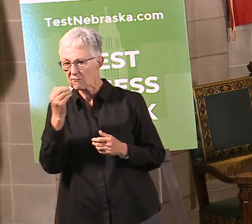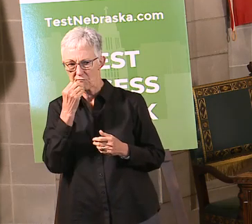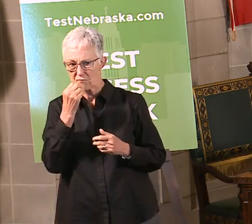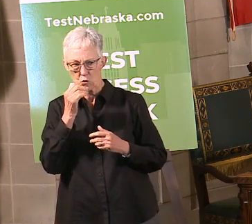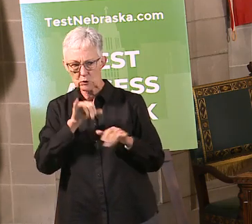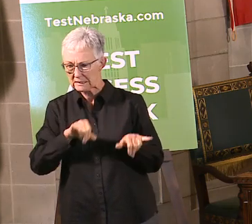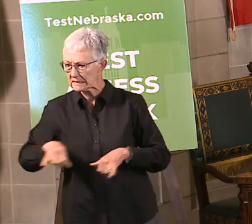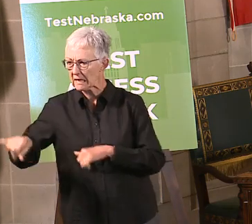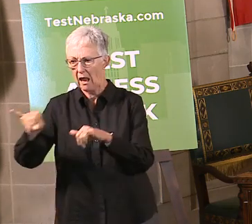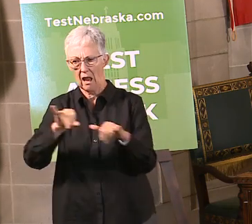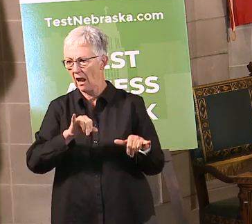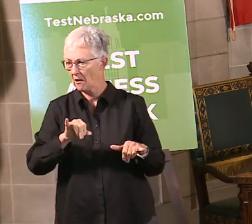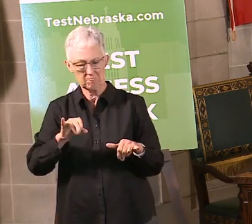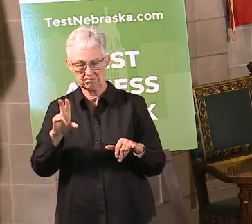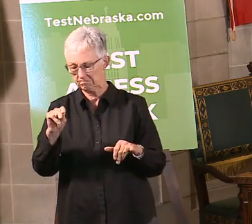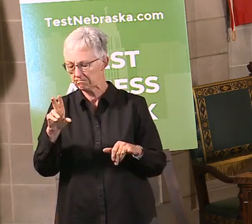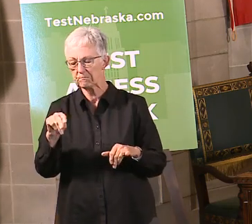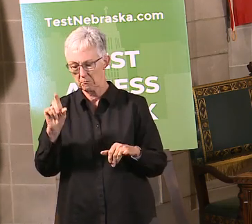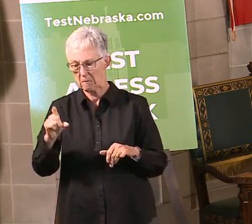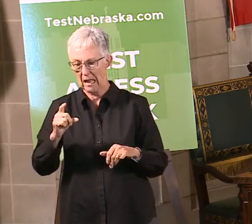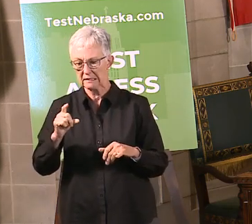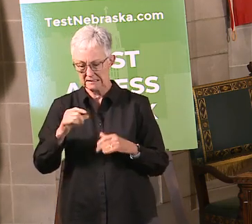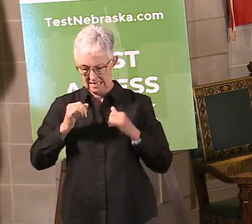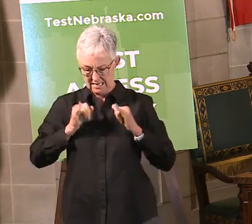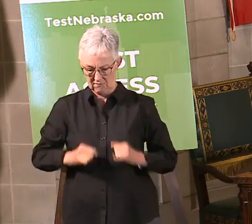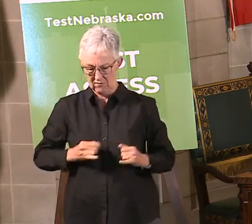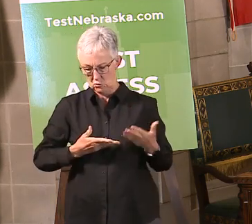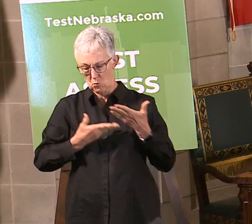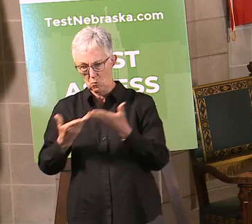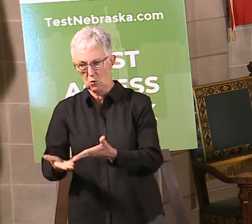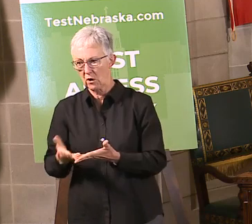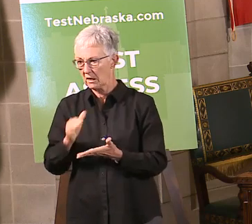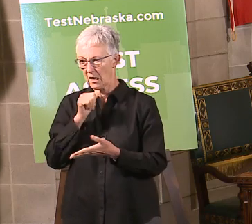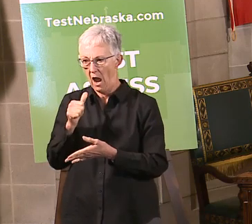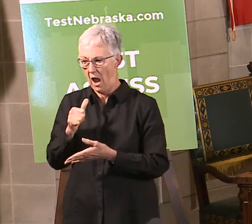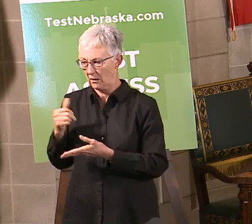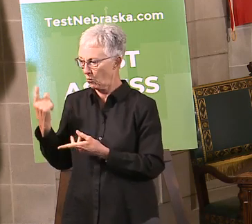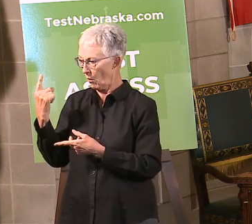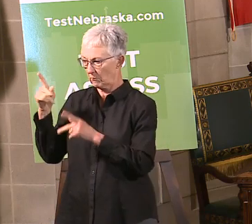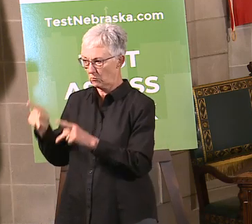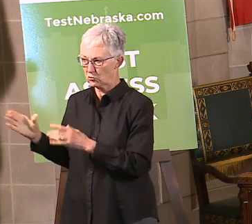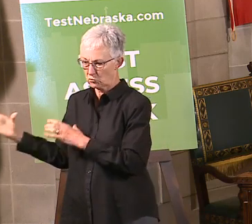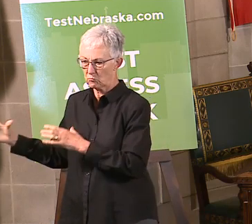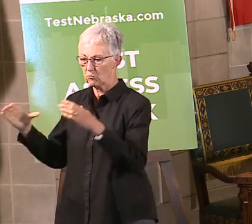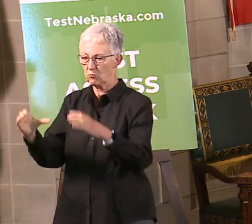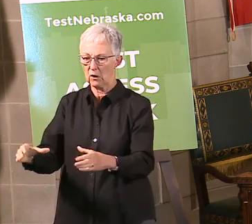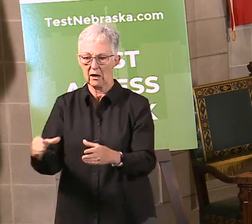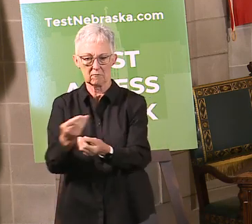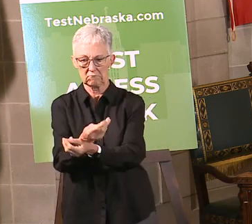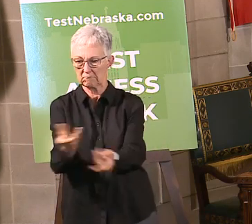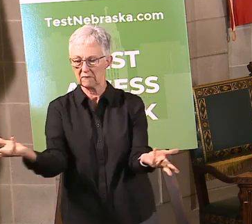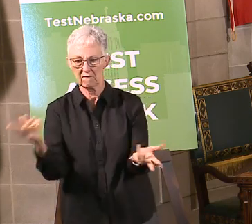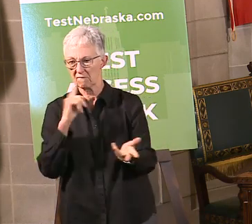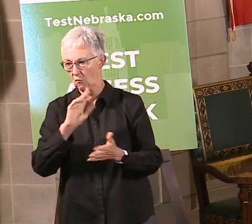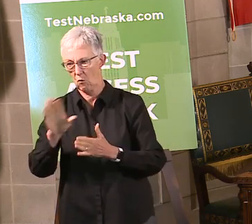this process, working with school officials and talking about what really is going to make a difference and how they can make decisions is what our purposes for Launch Nebraska really are,